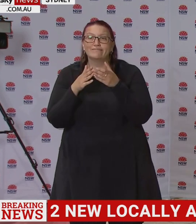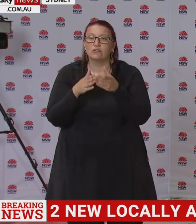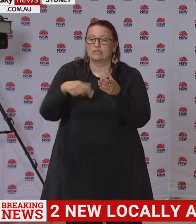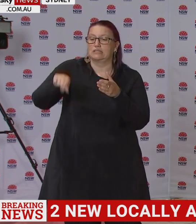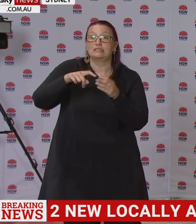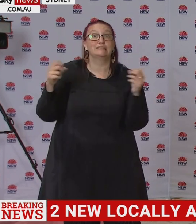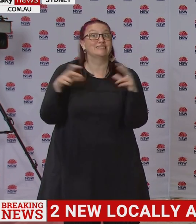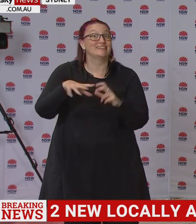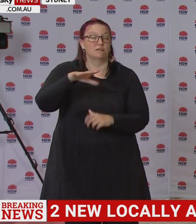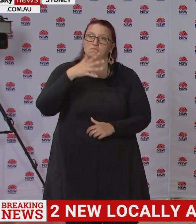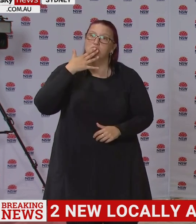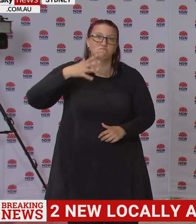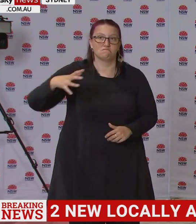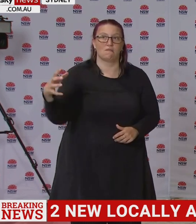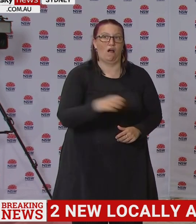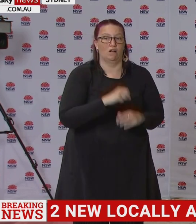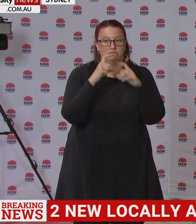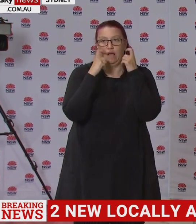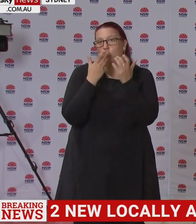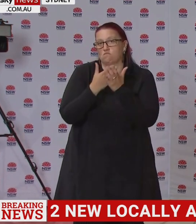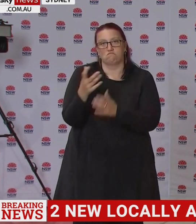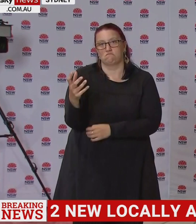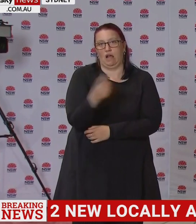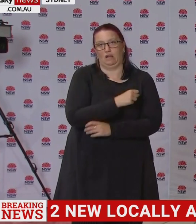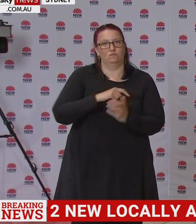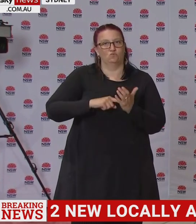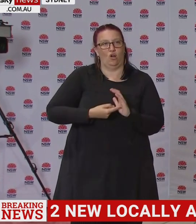We will be and are constantly keeping, as we have always,